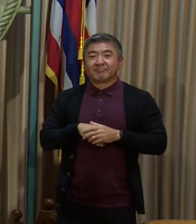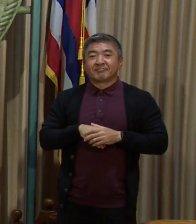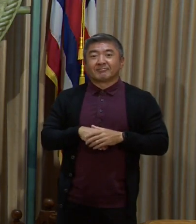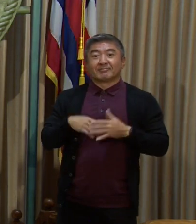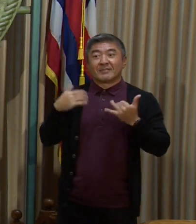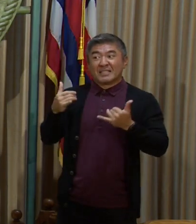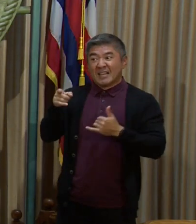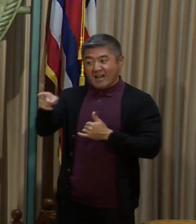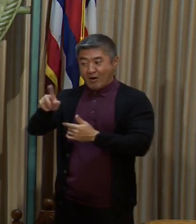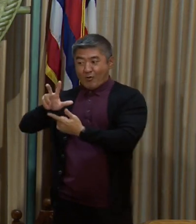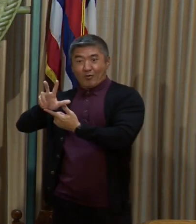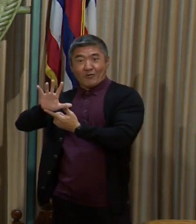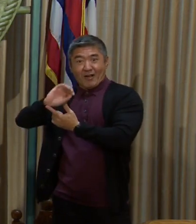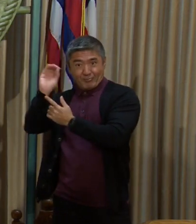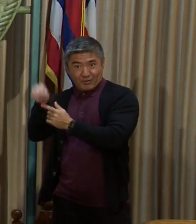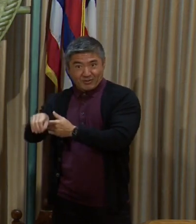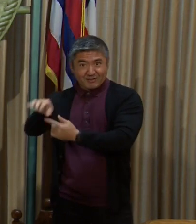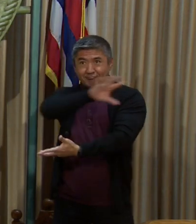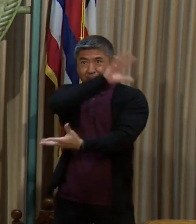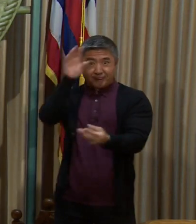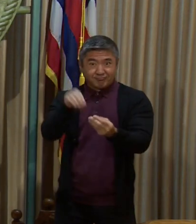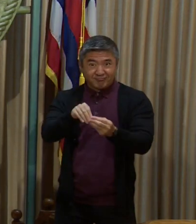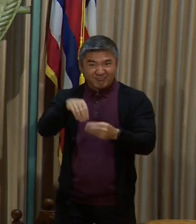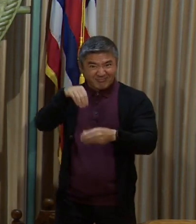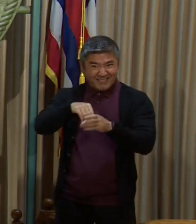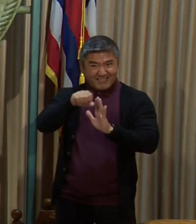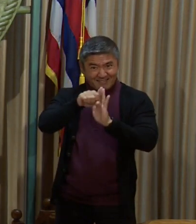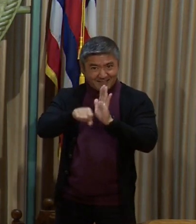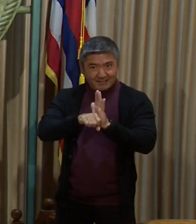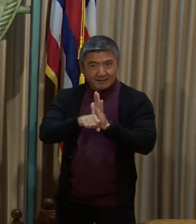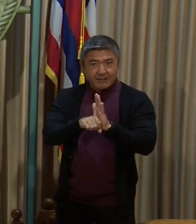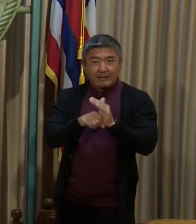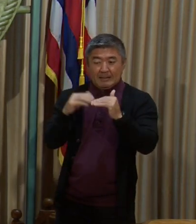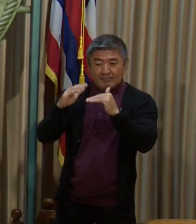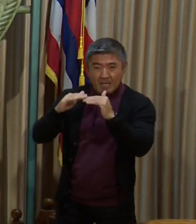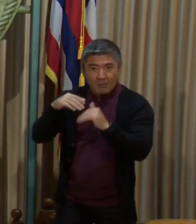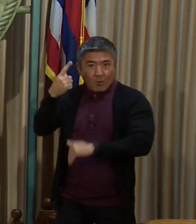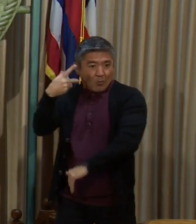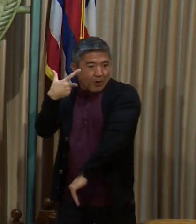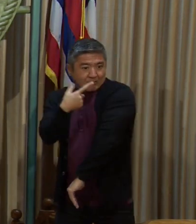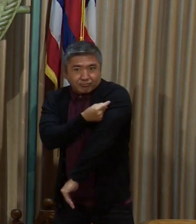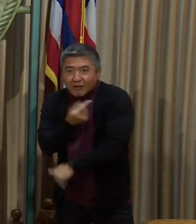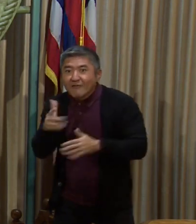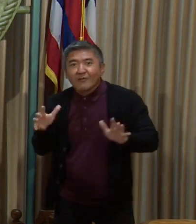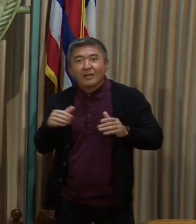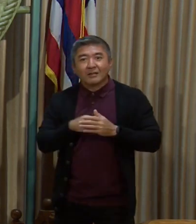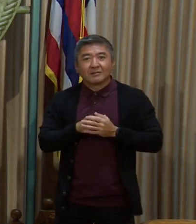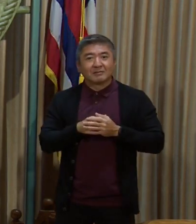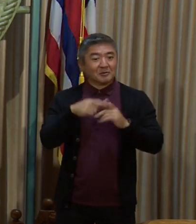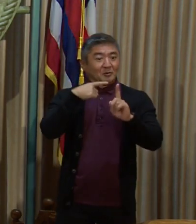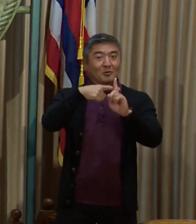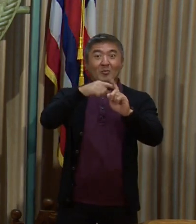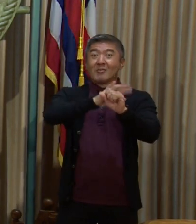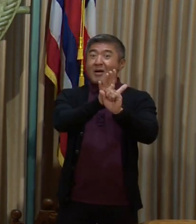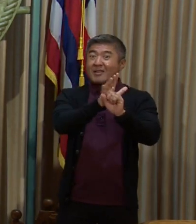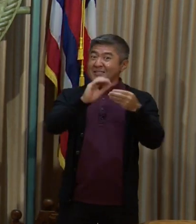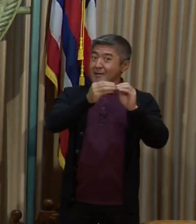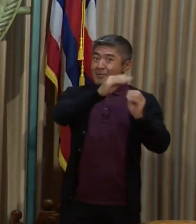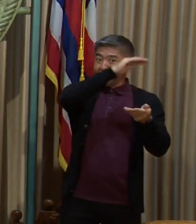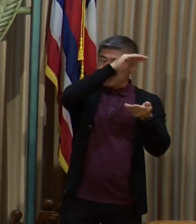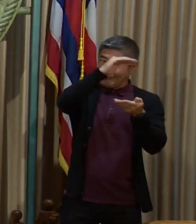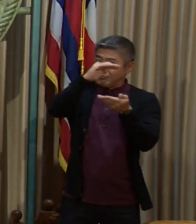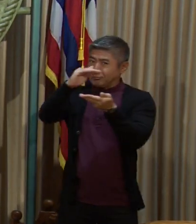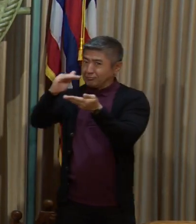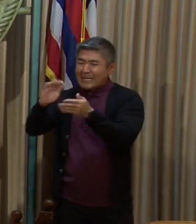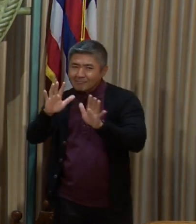35% of us in our state have received at least one dose. So now the case counts will come down. Hopefully everyone will still wear